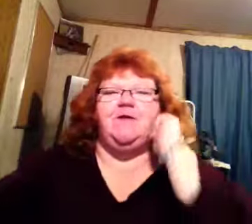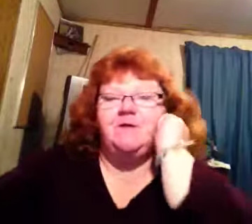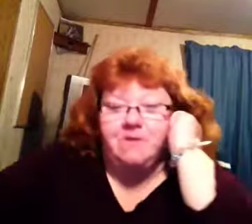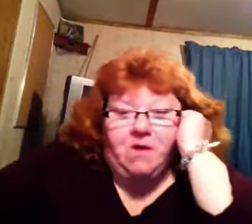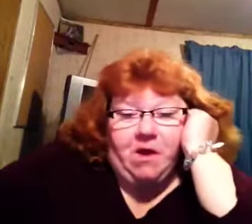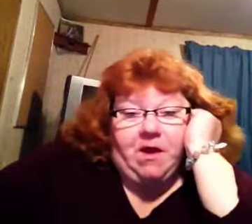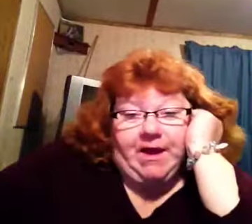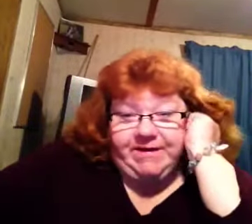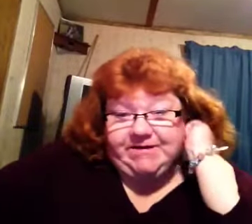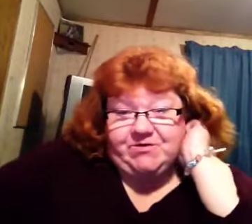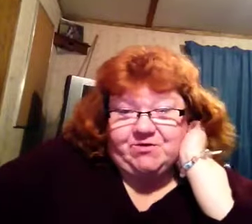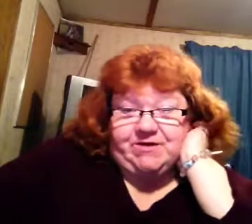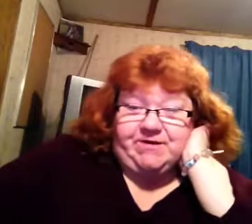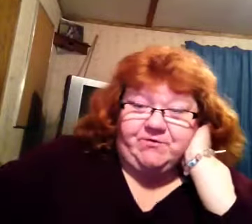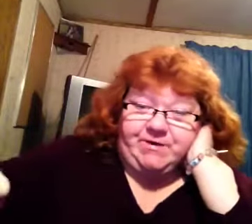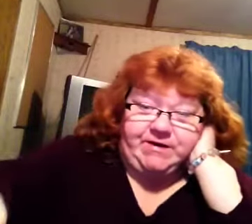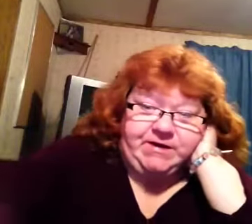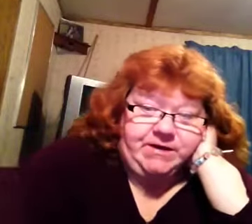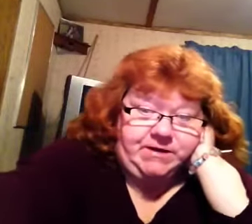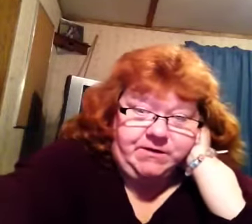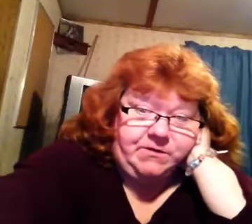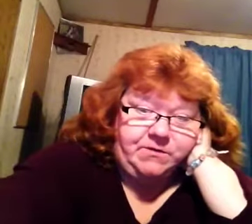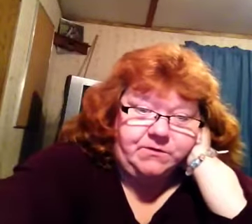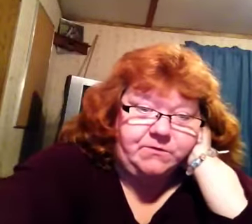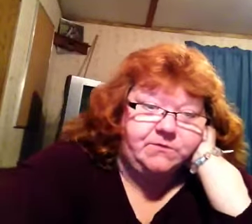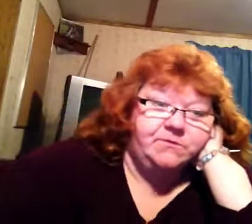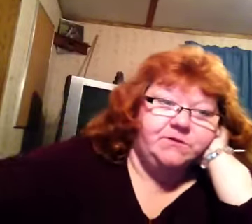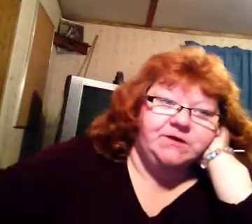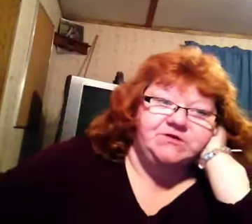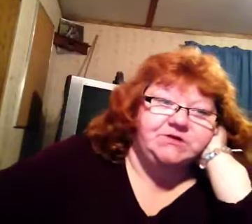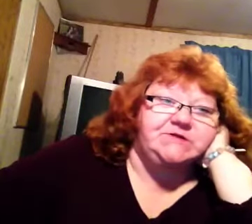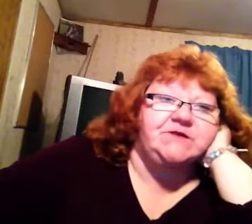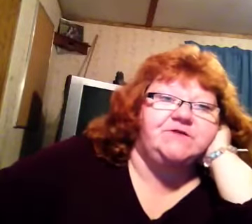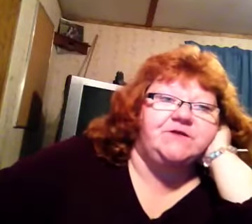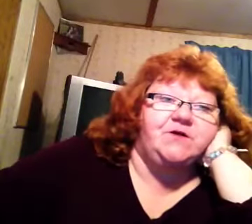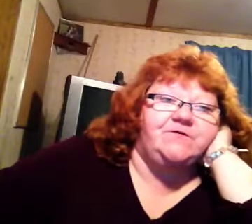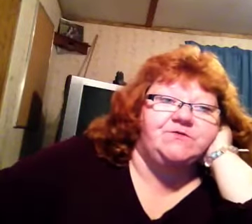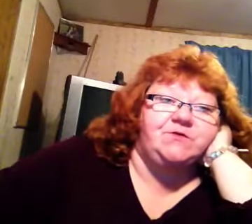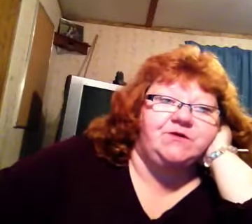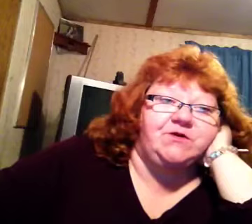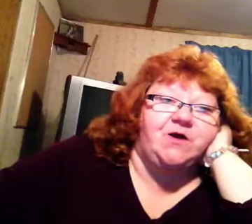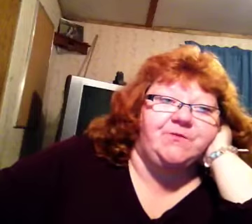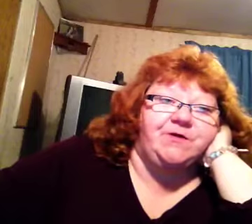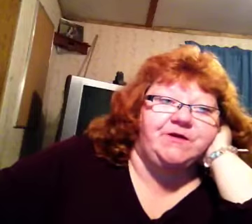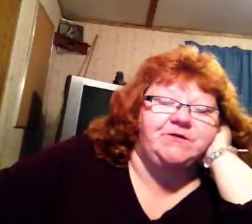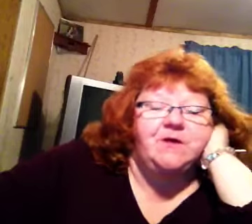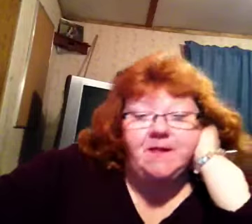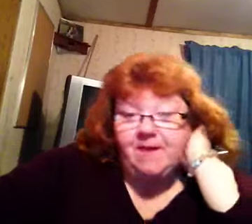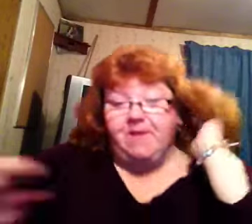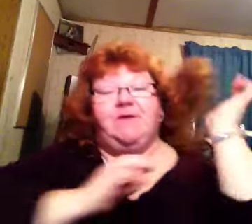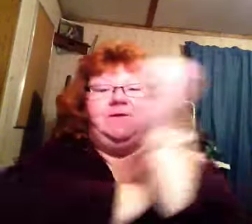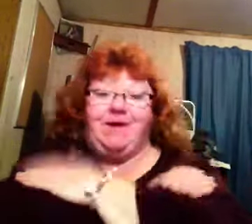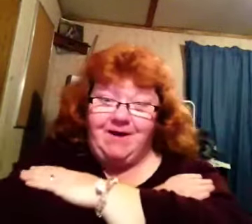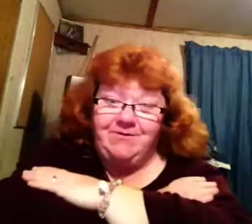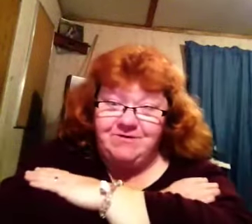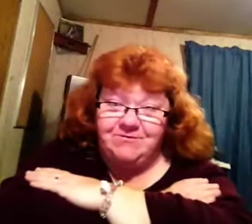Give me the scene, girl. How you doing, everybody? I'm gonna set this other thing off so I don't get copyrighted. How are you?